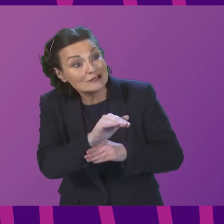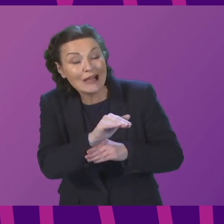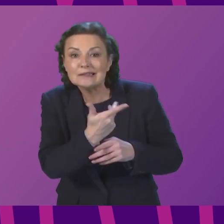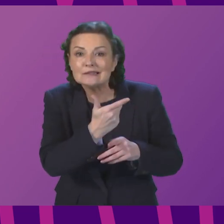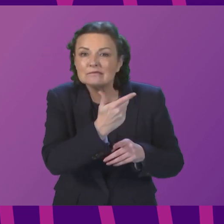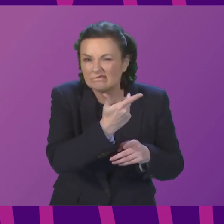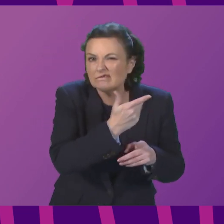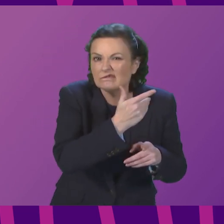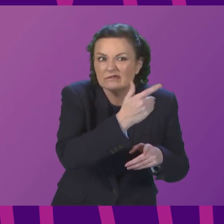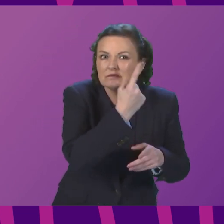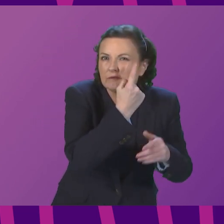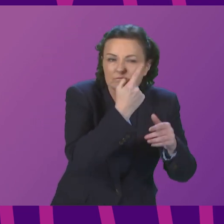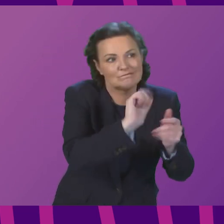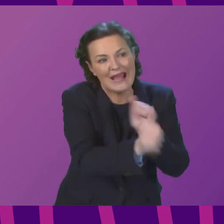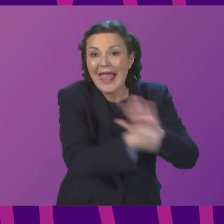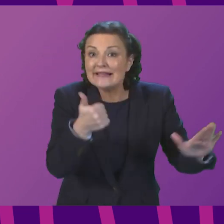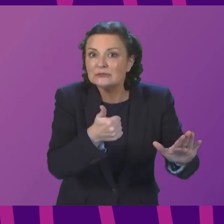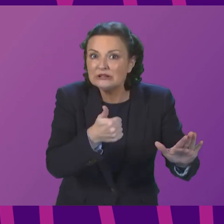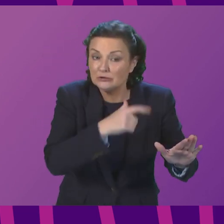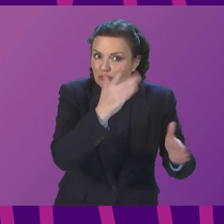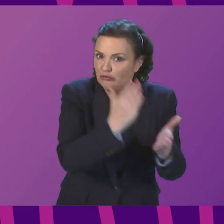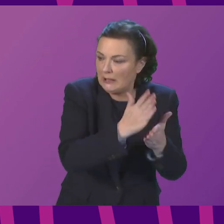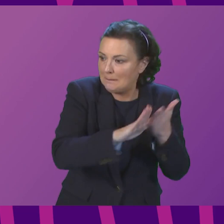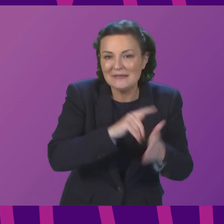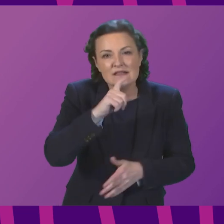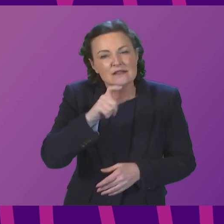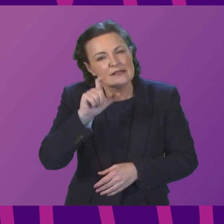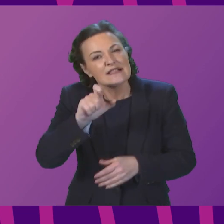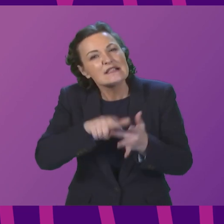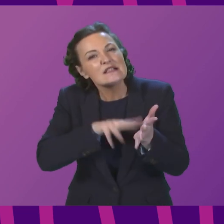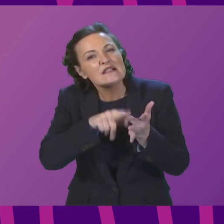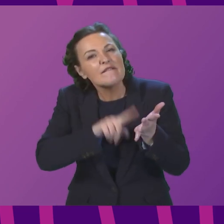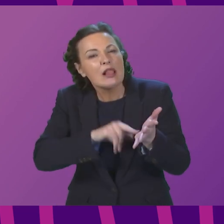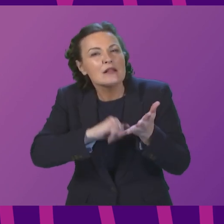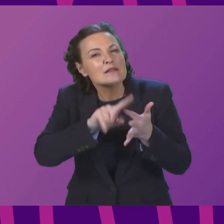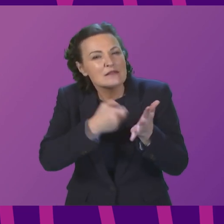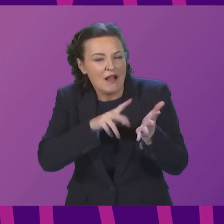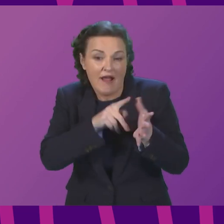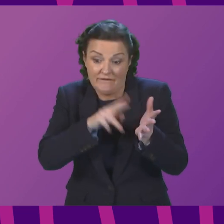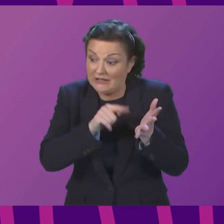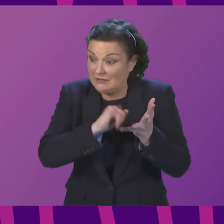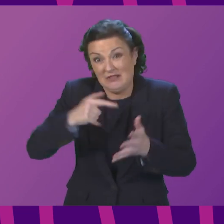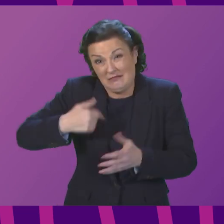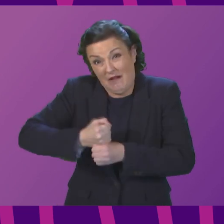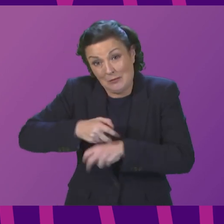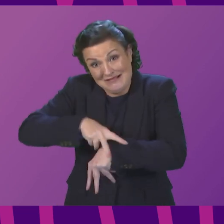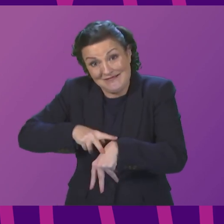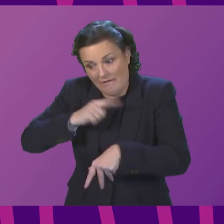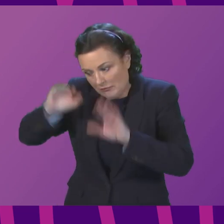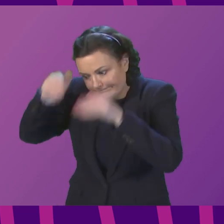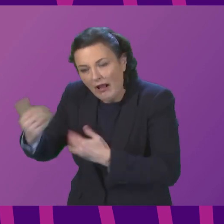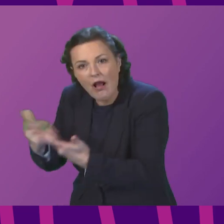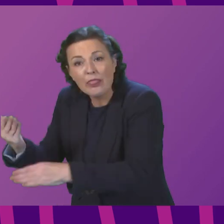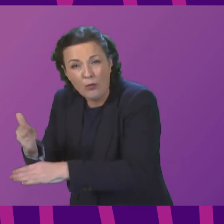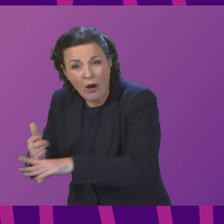and implementation? We will do that as other governments do that too. Let me give one example of the kind of contracts that Jackie Bailey is